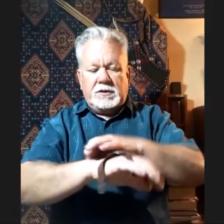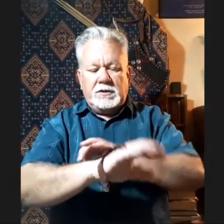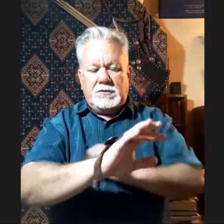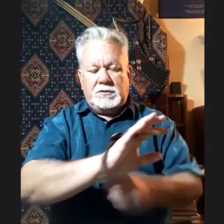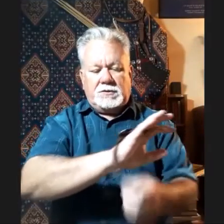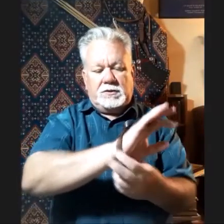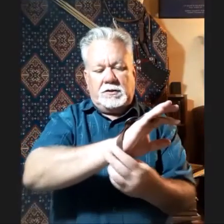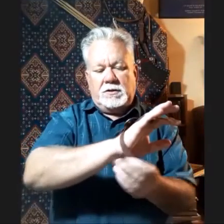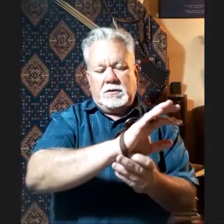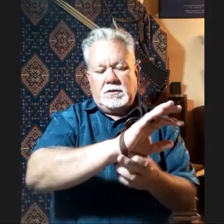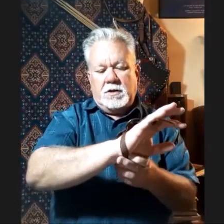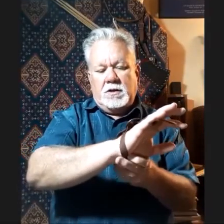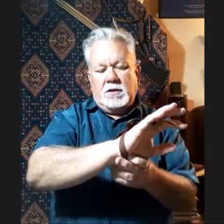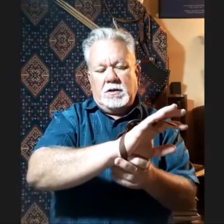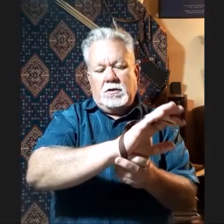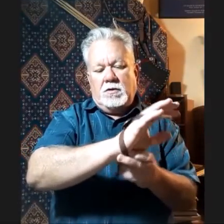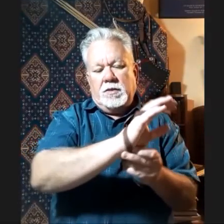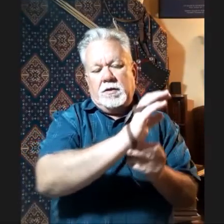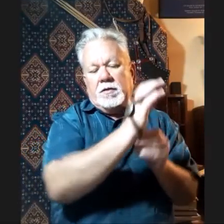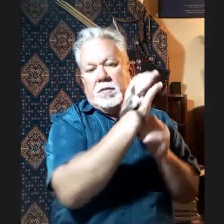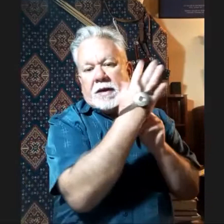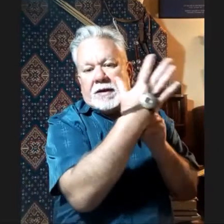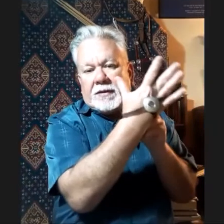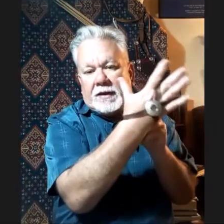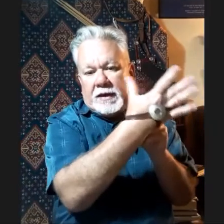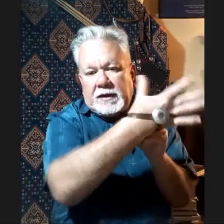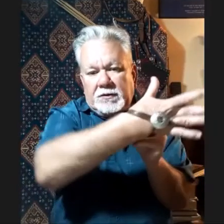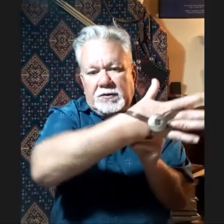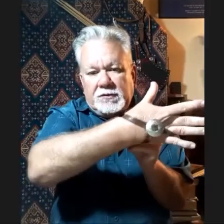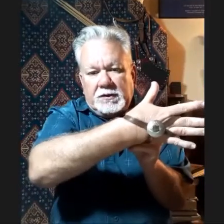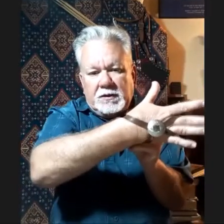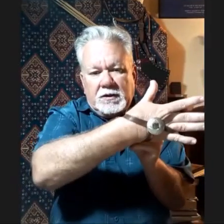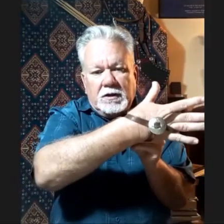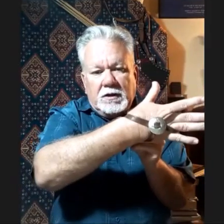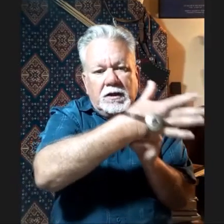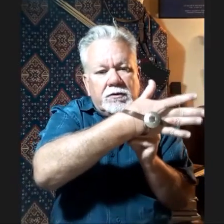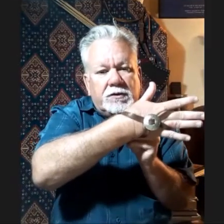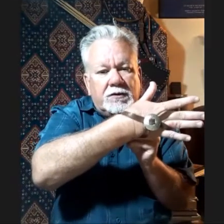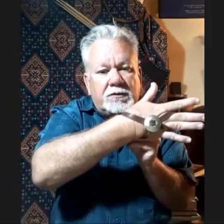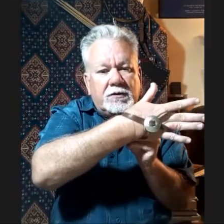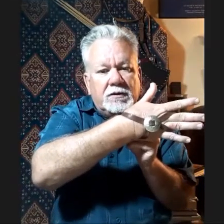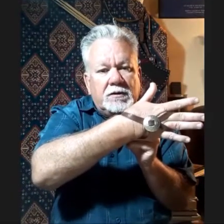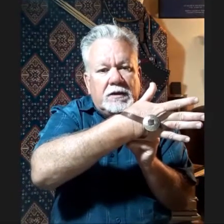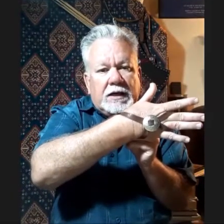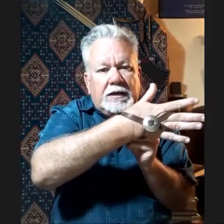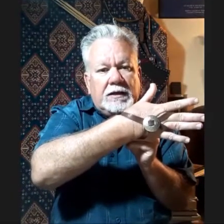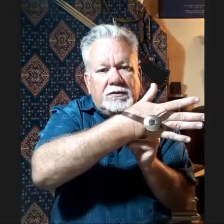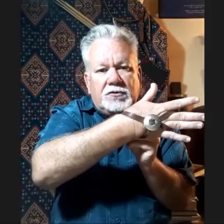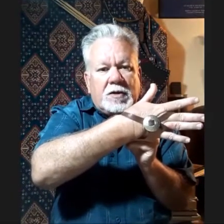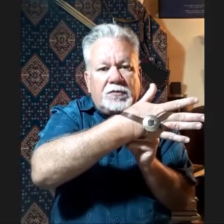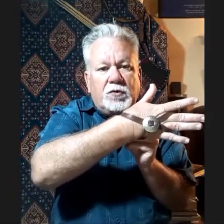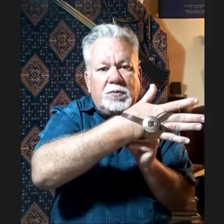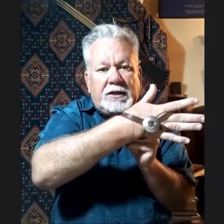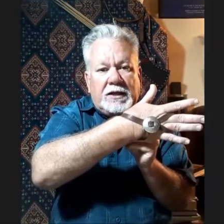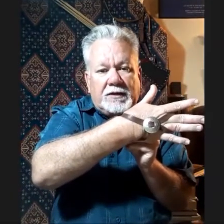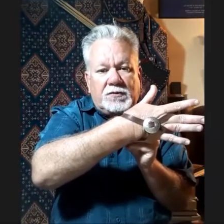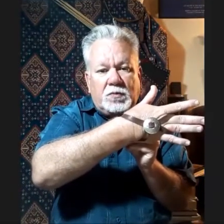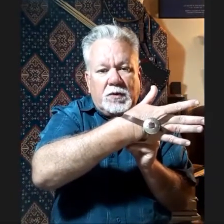is you see on the the back of the hand you see a little disc and the straps forming an X where